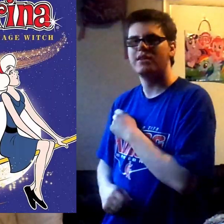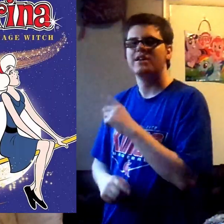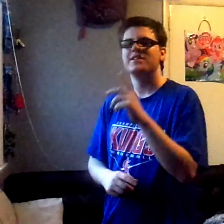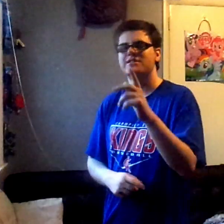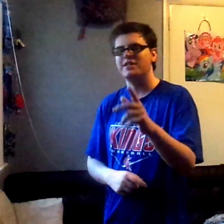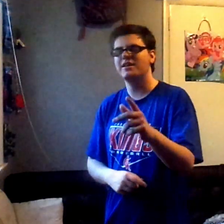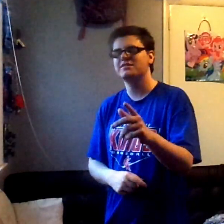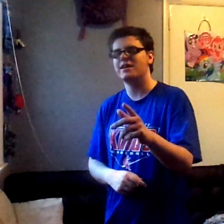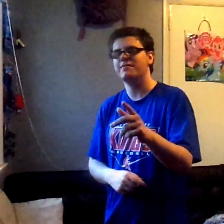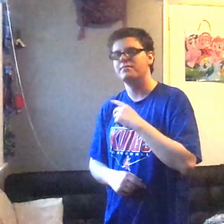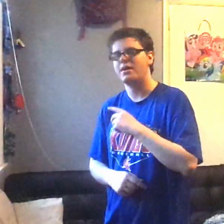See you next time. Bye.